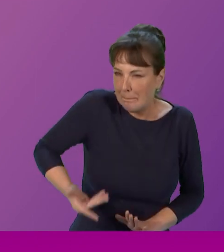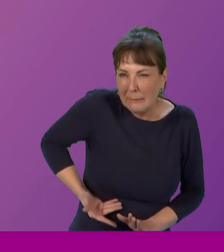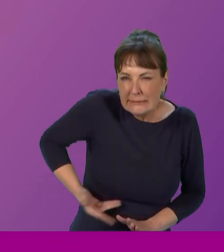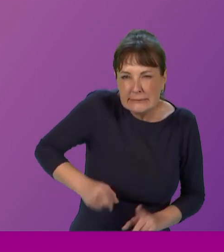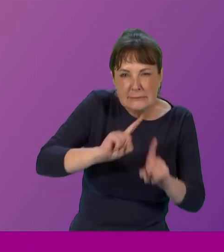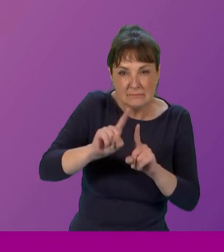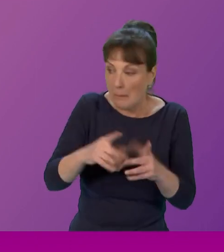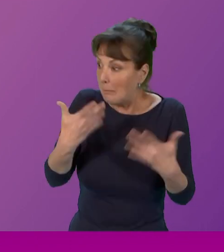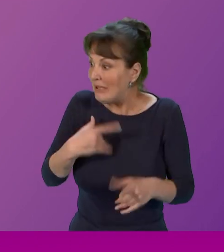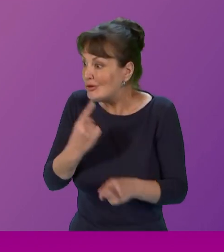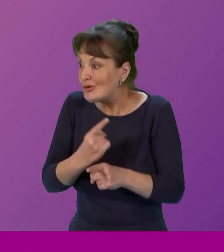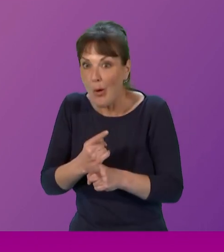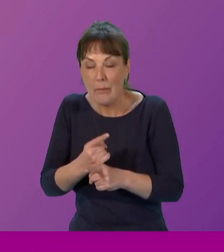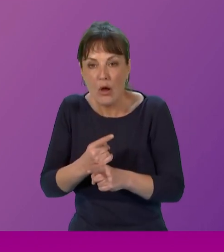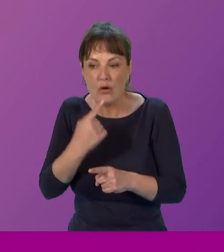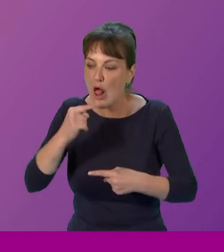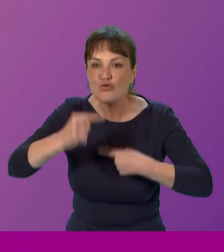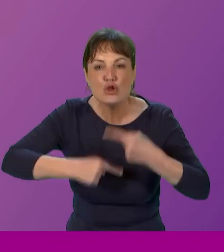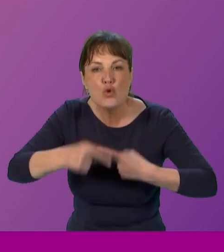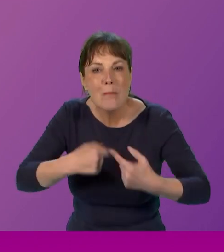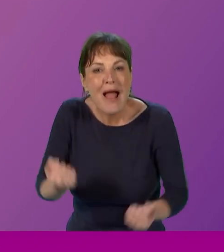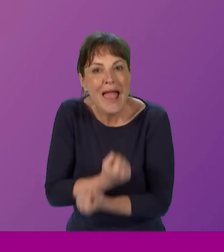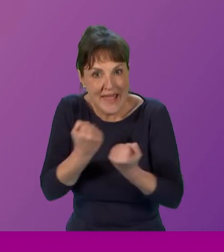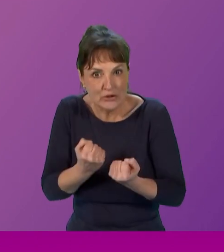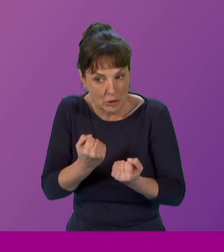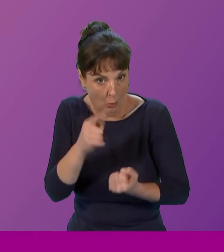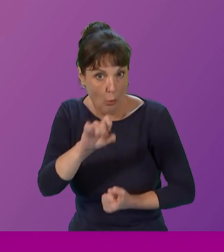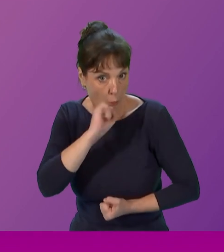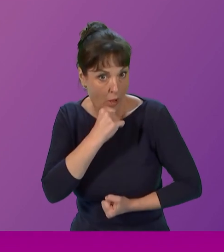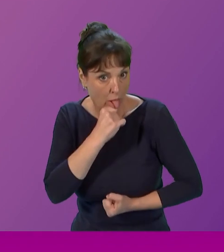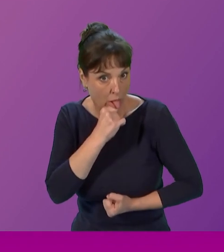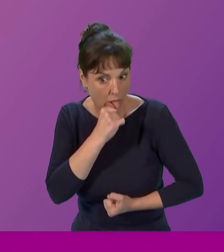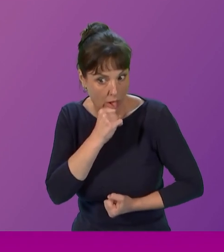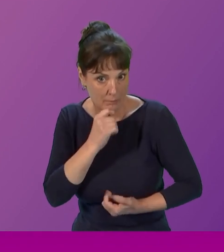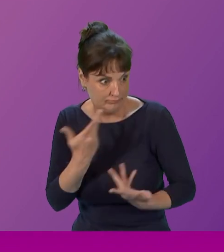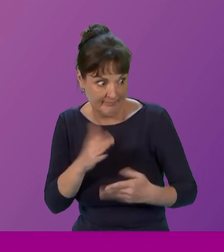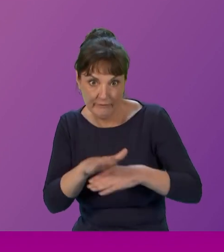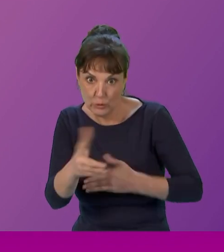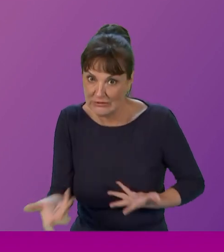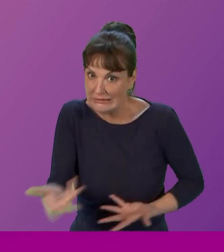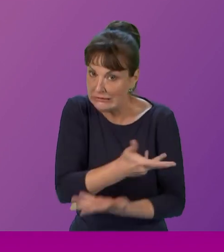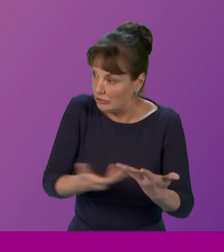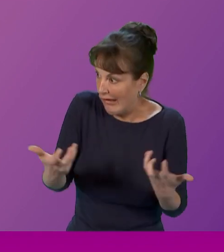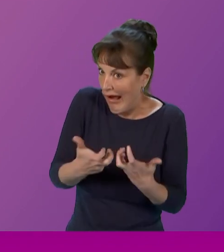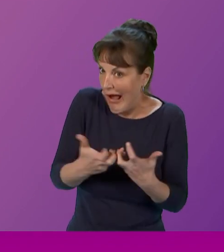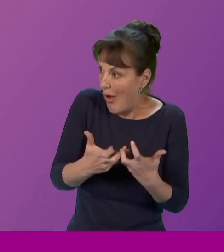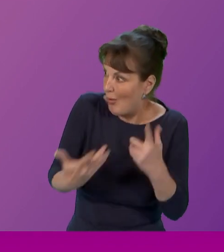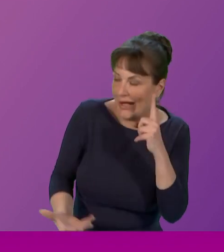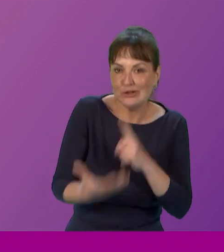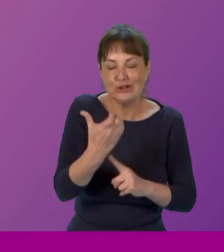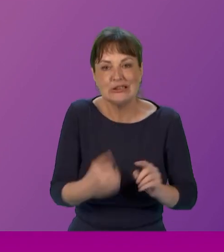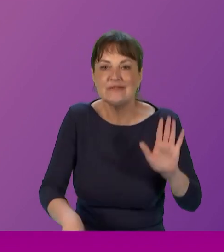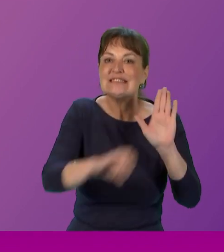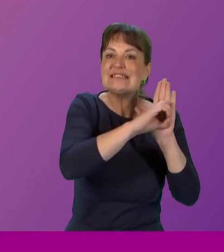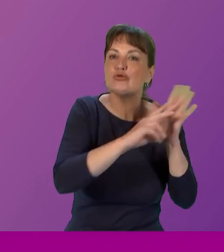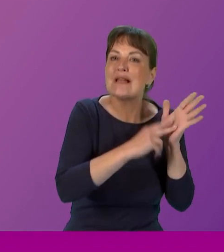renewables today. Um, you know, that's going to be a huge, um, discussion as we move forward to try and achieve our net zero goals. So this is where, you know, we as women